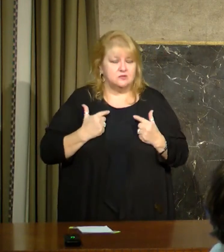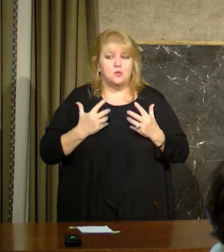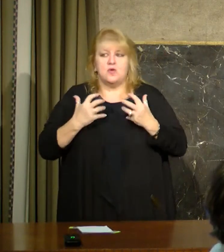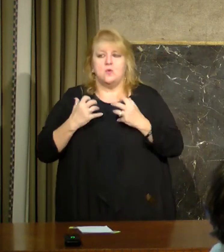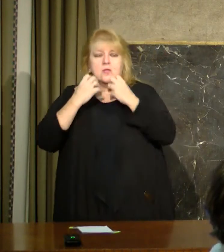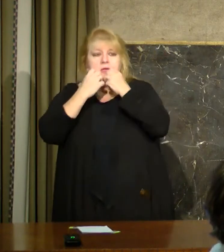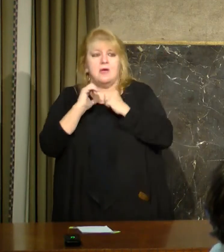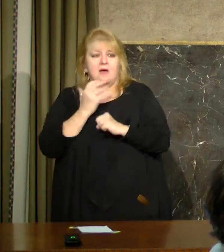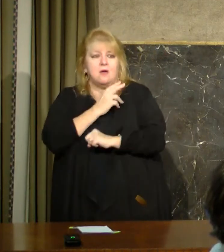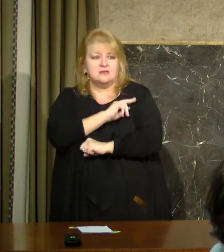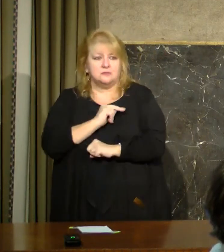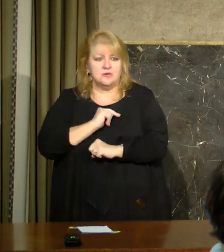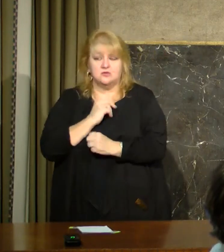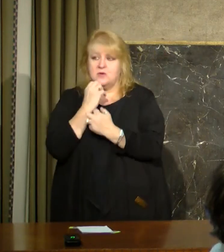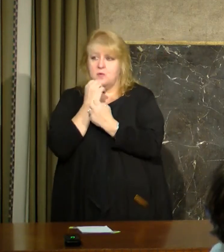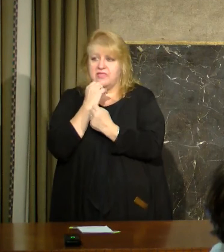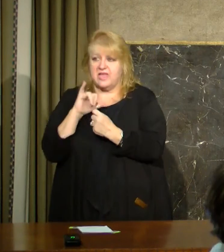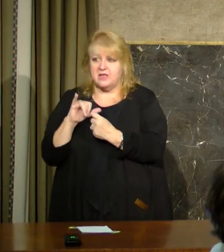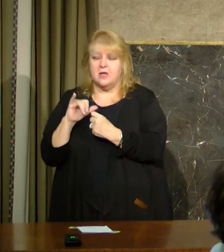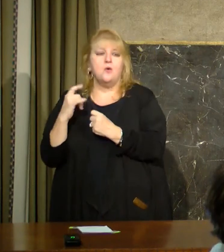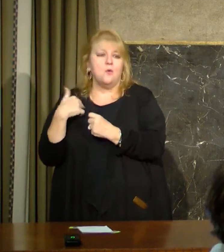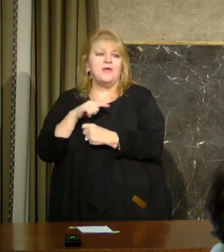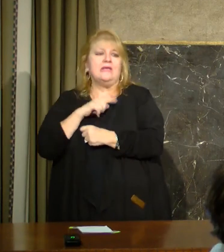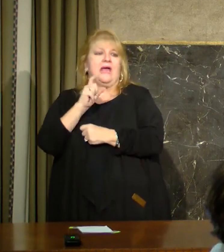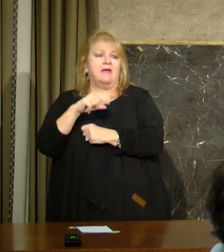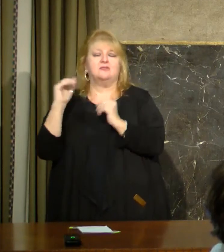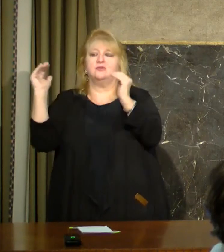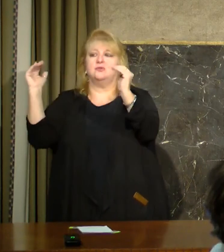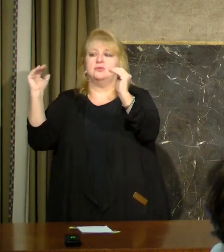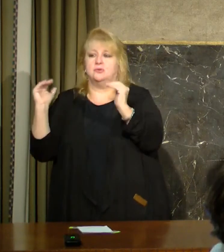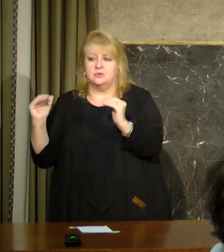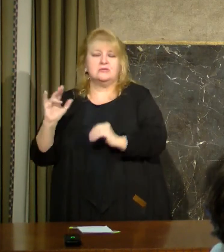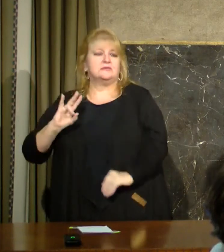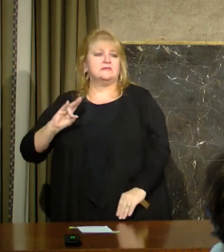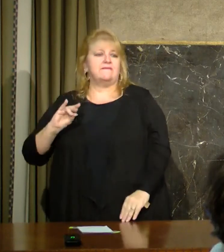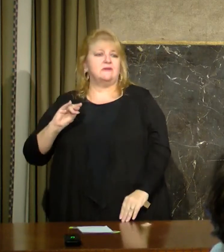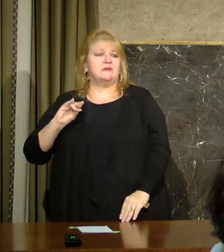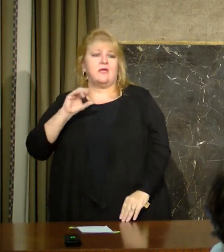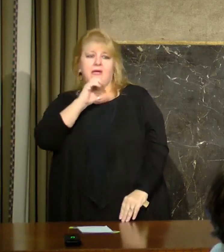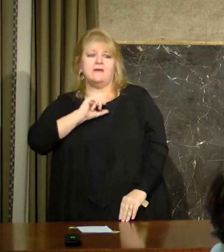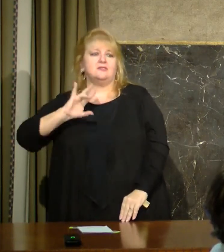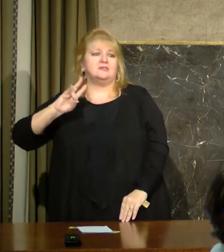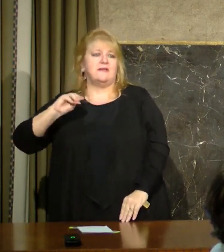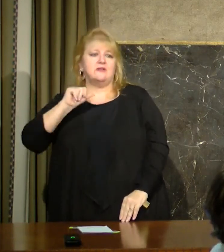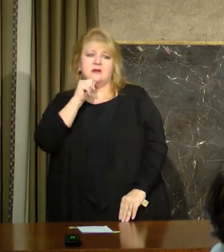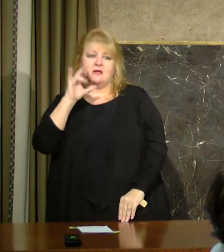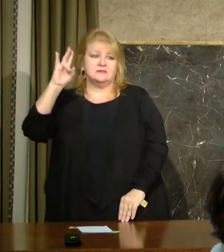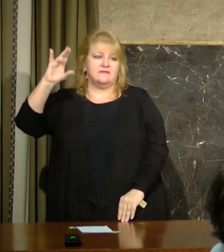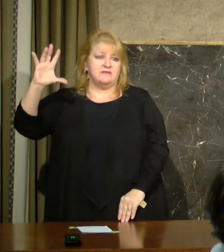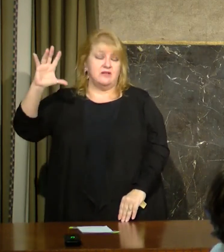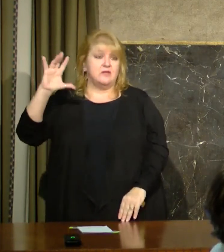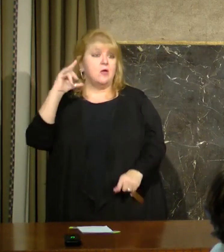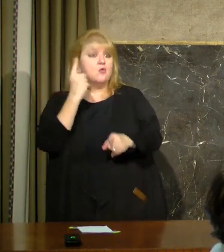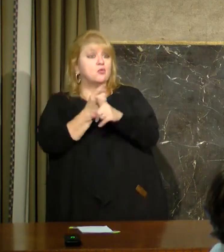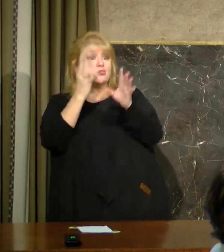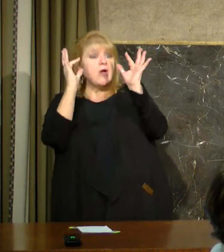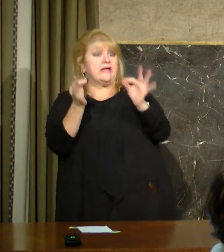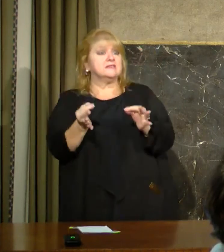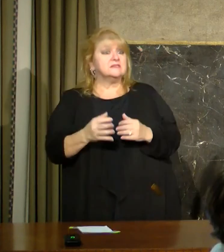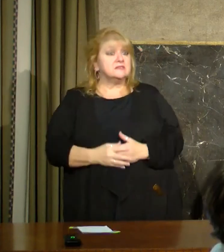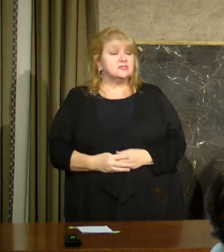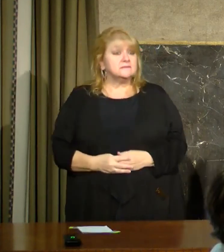do that in Louisiana, we needed to start at 70 and not 75. Now, that was the right decision to make.